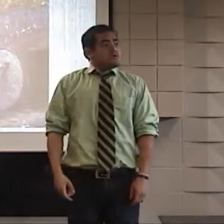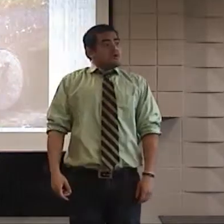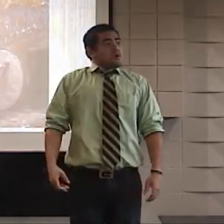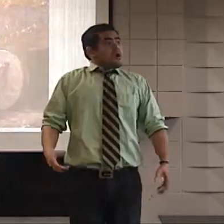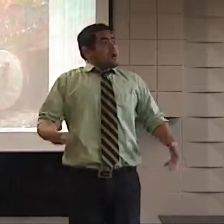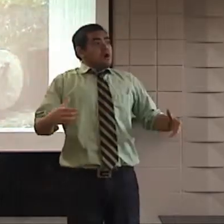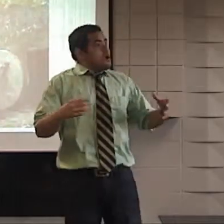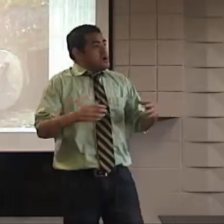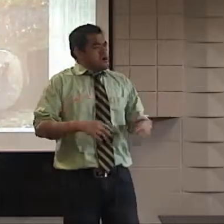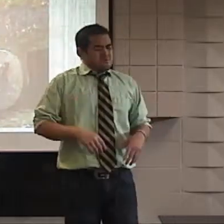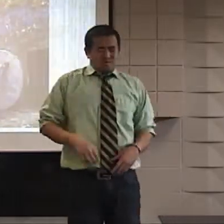buying it.